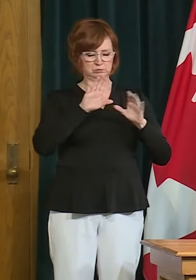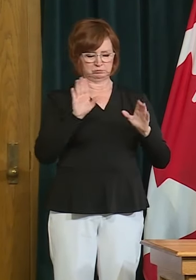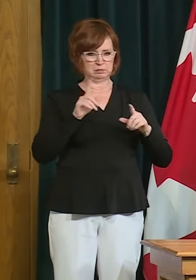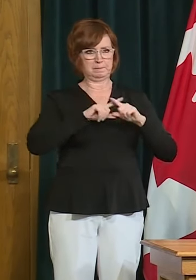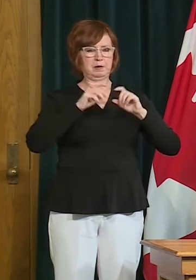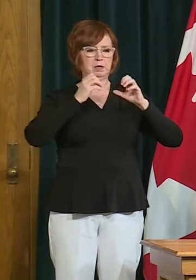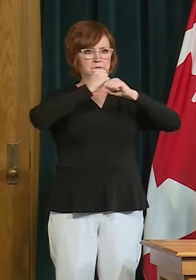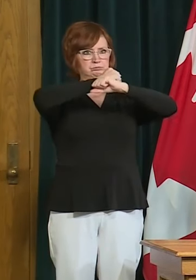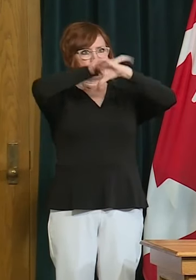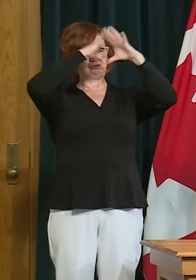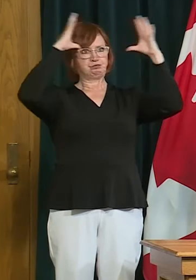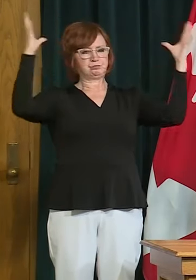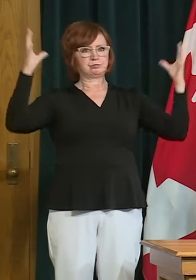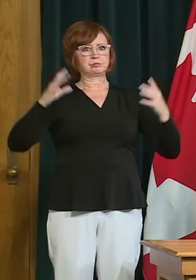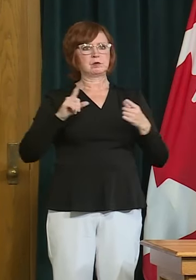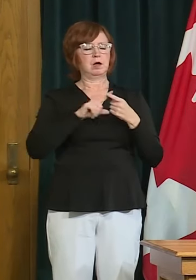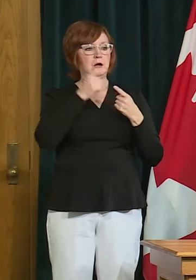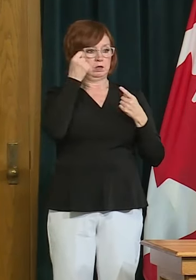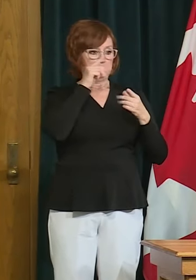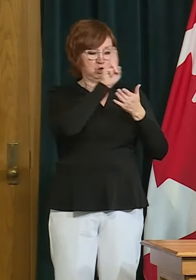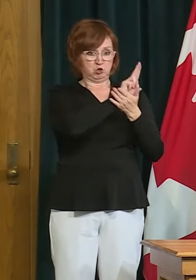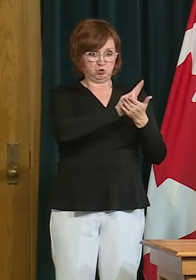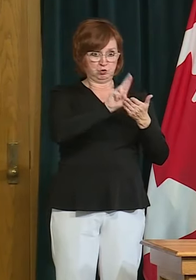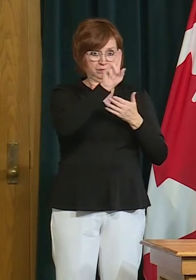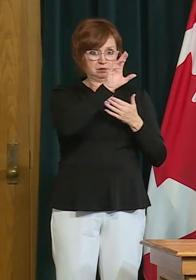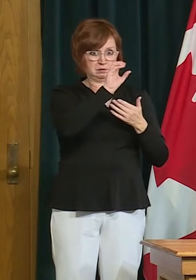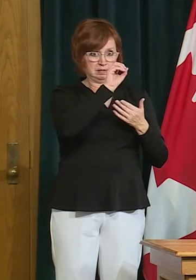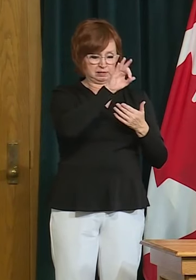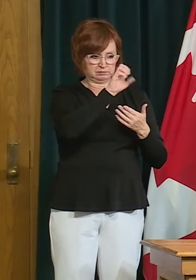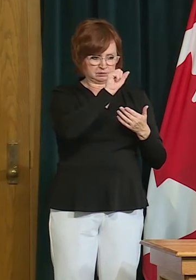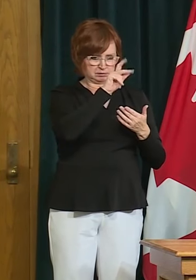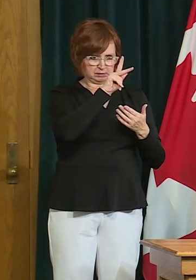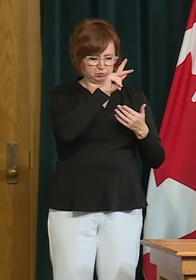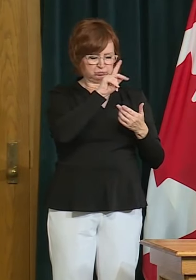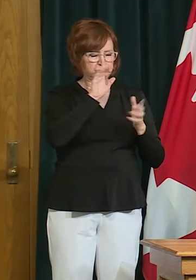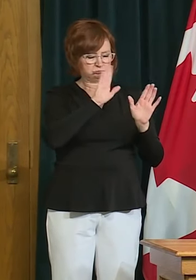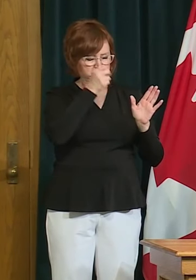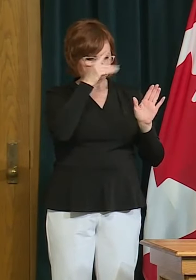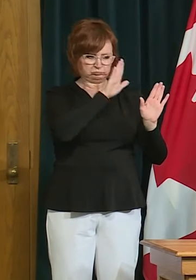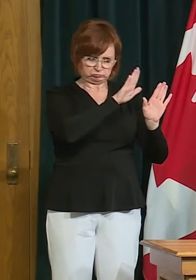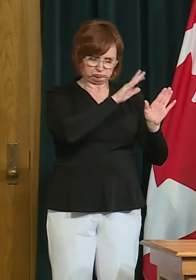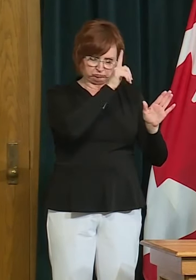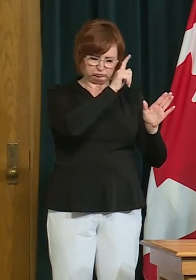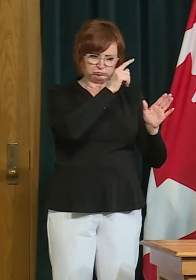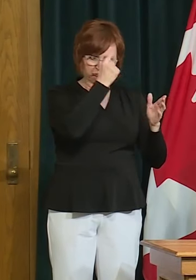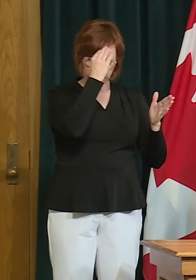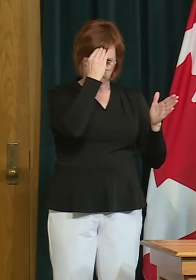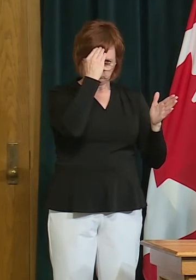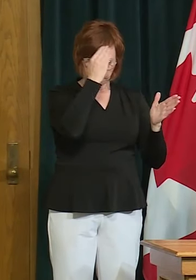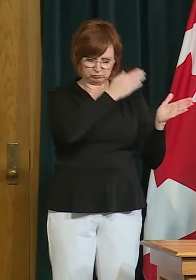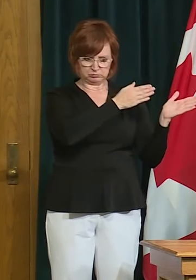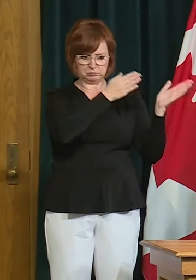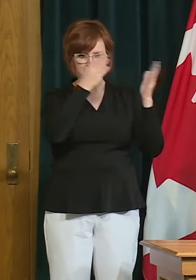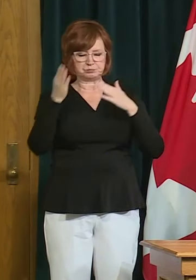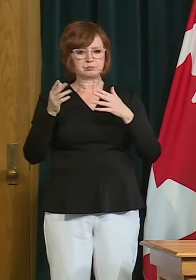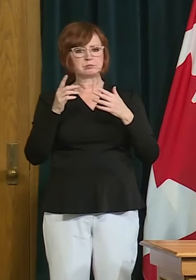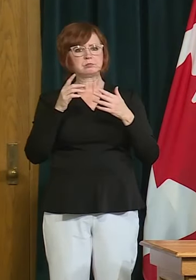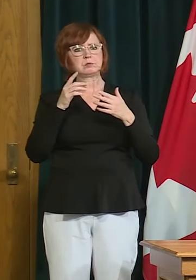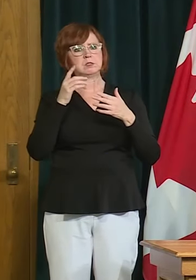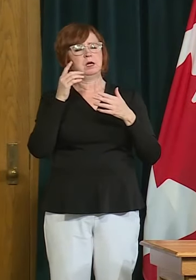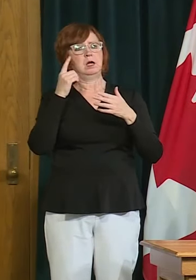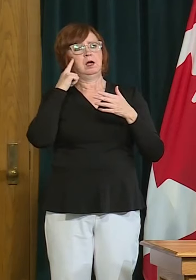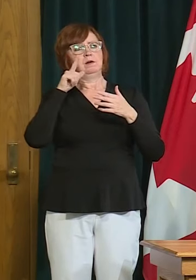happening at the university of saskatchewan um what is the province doing to ensure access to a vaccine